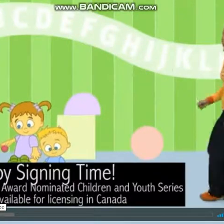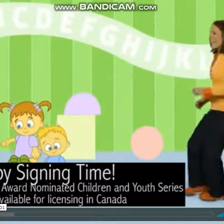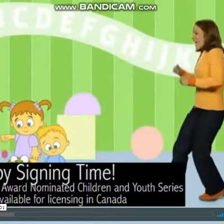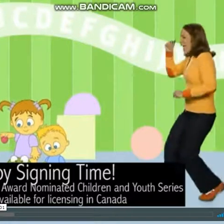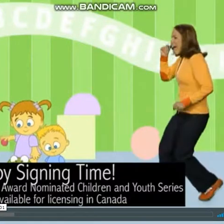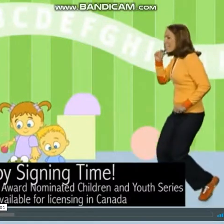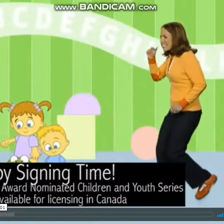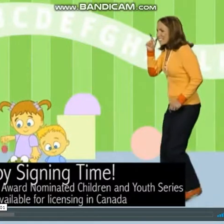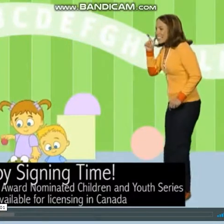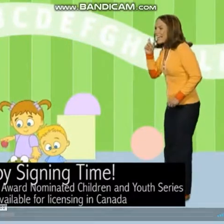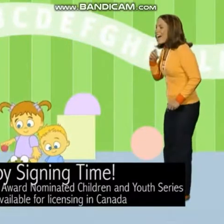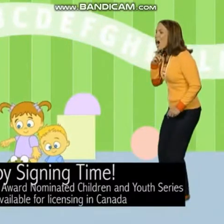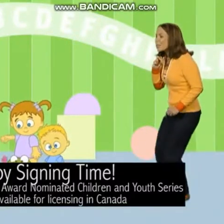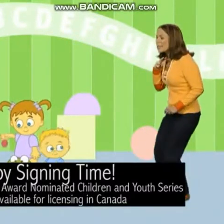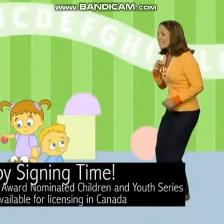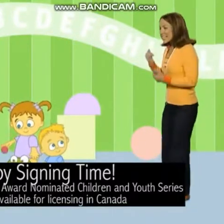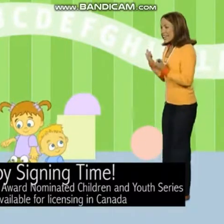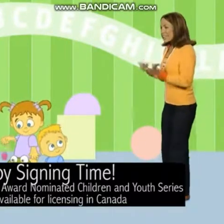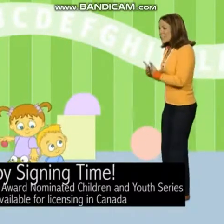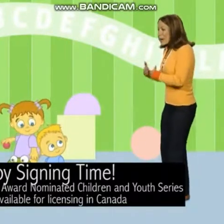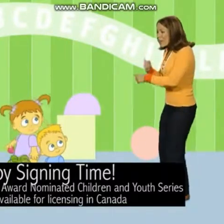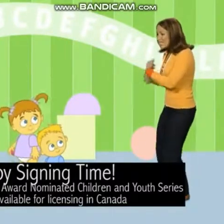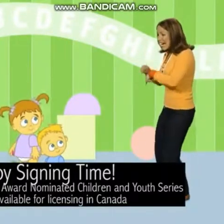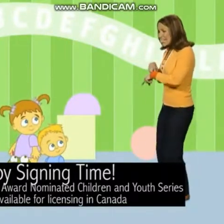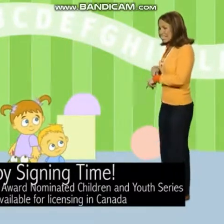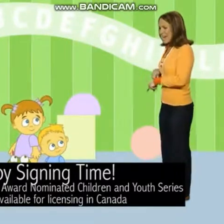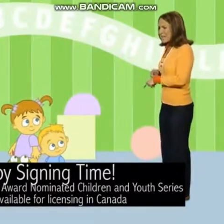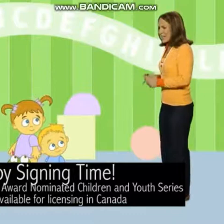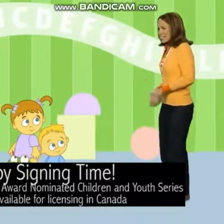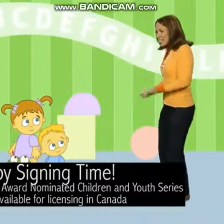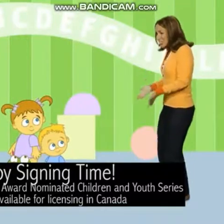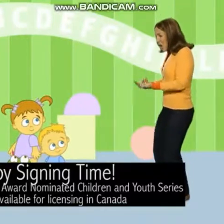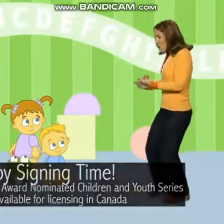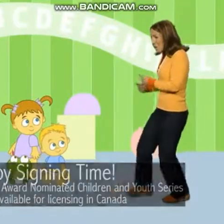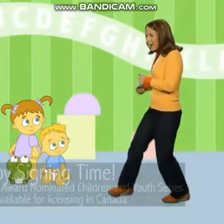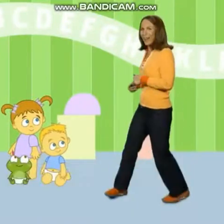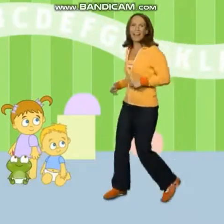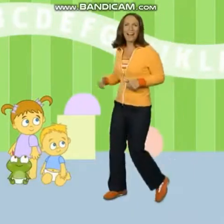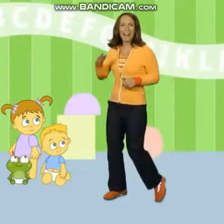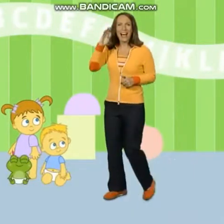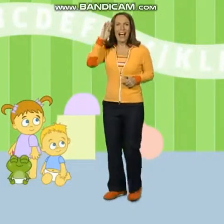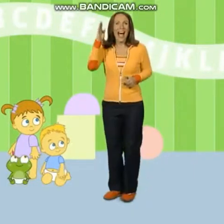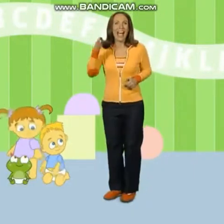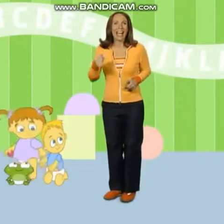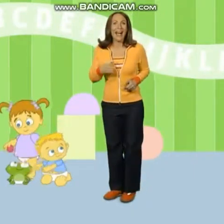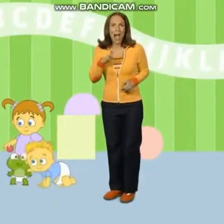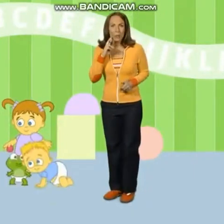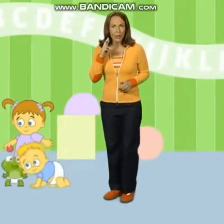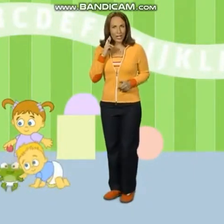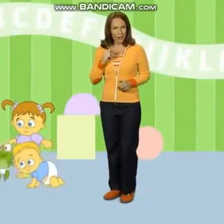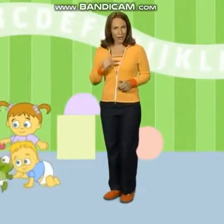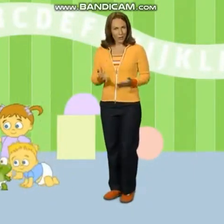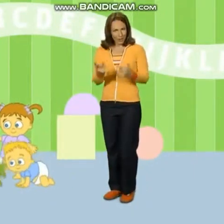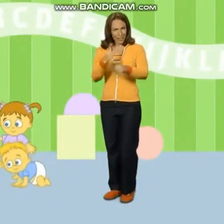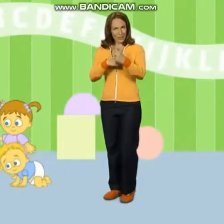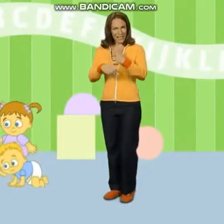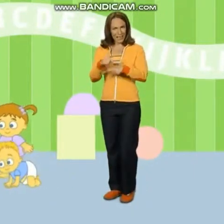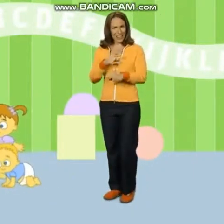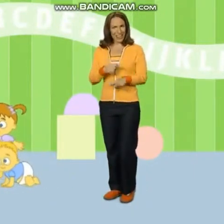Alex, Leah, Hopkins! It's baby signing time! Let's go! Hi, I'm Rachel. Come sign with us.